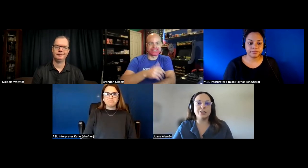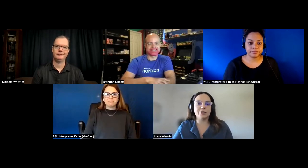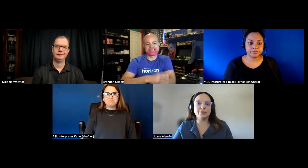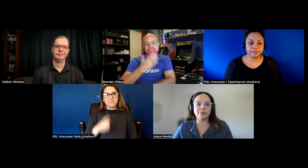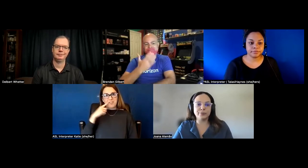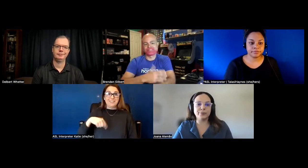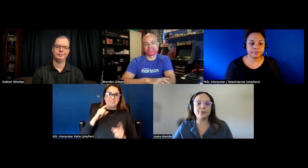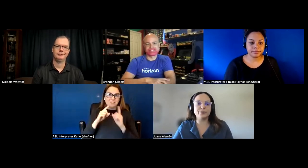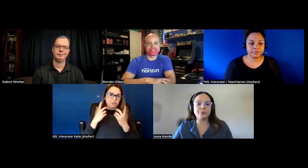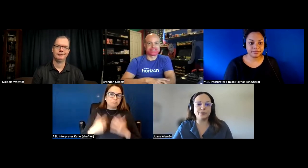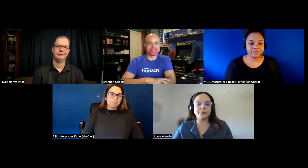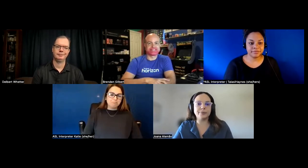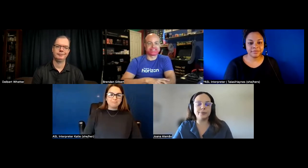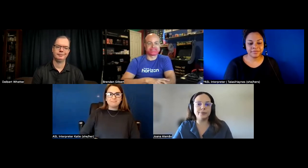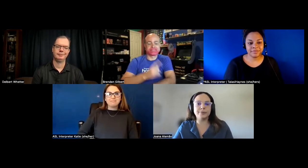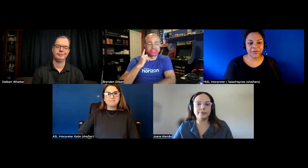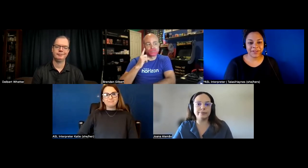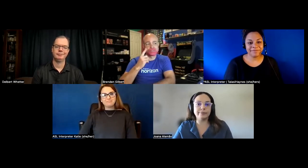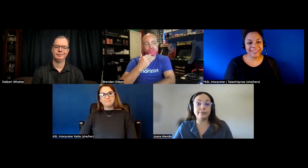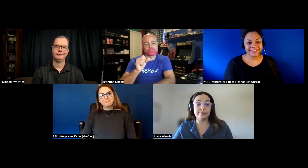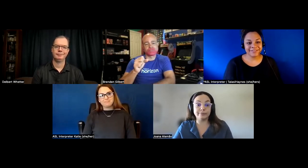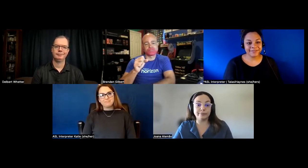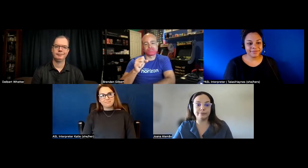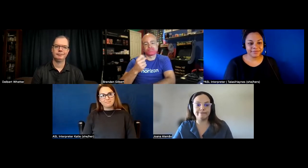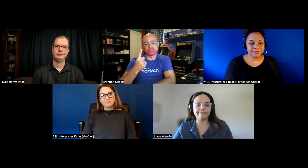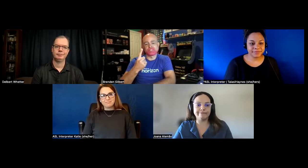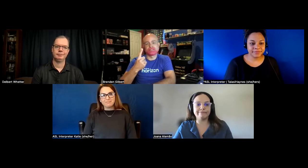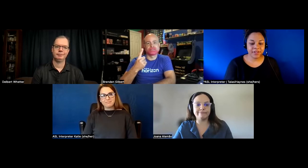great great thank you yeah